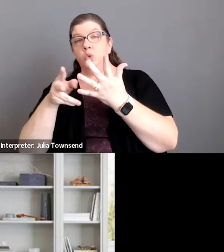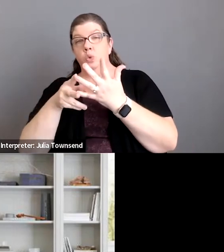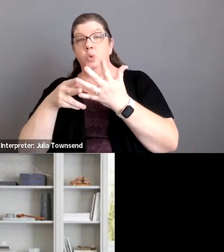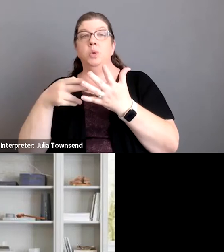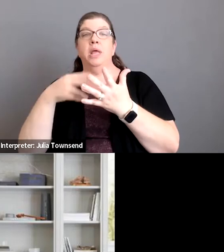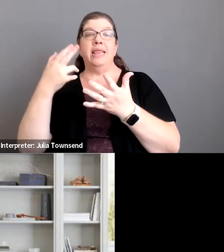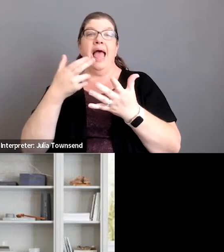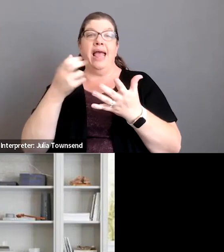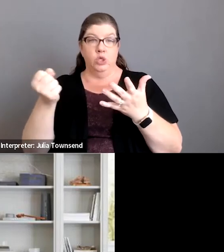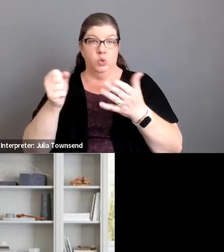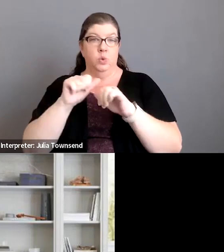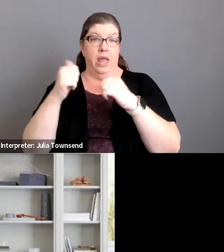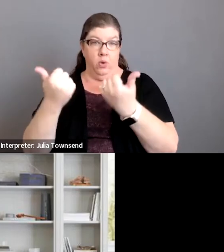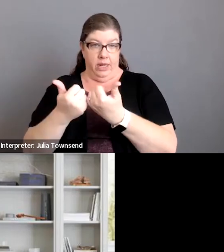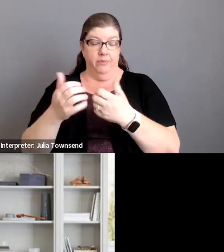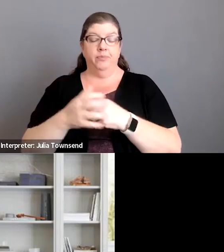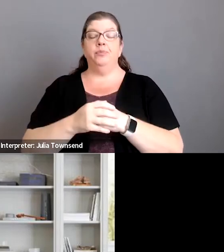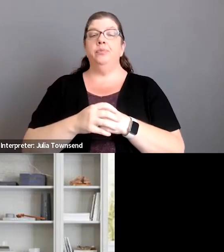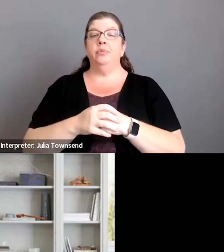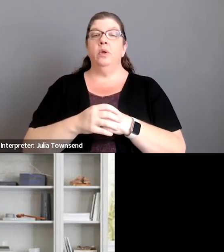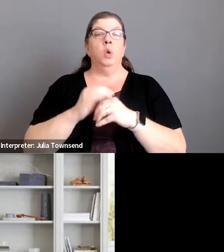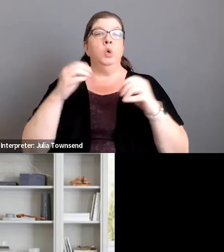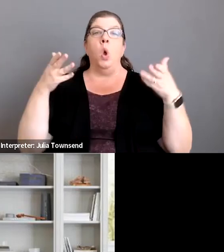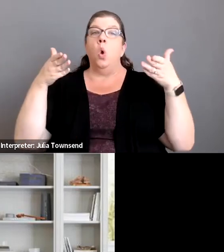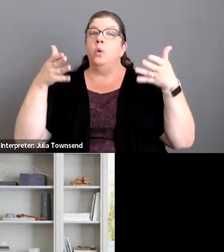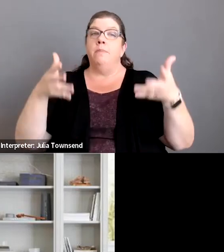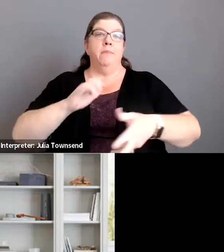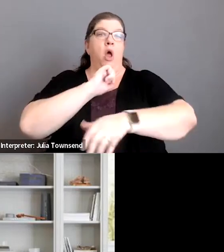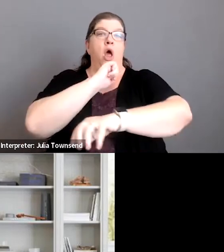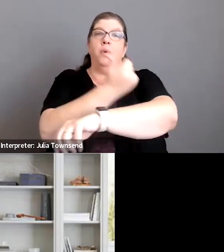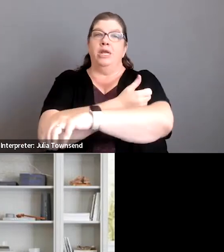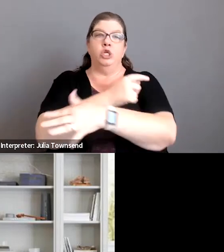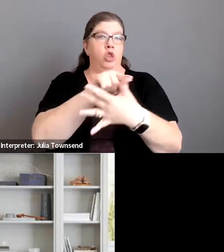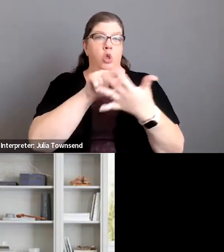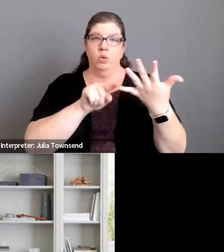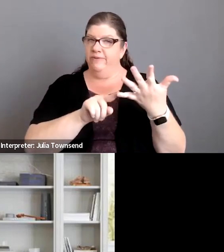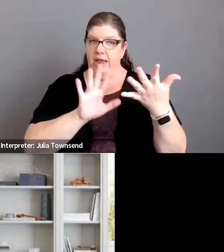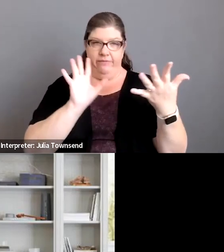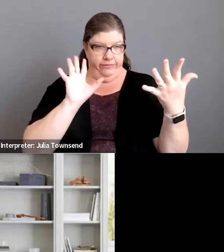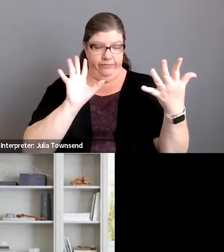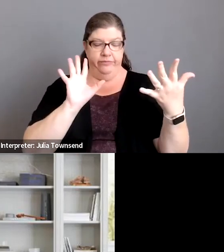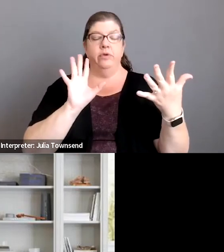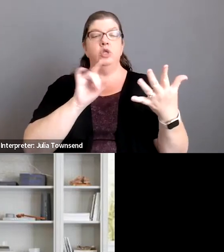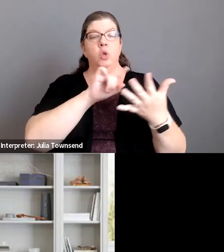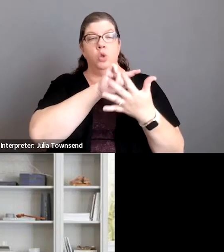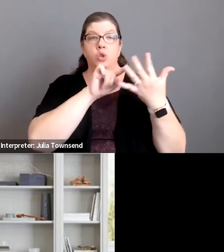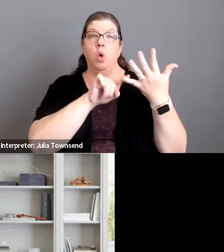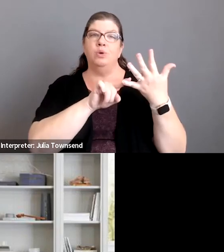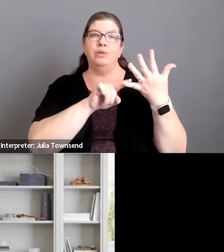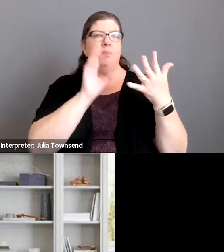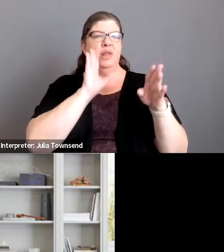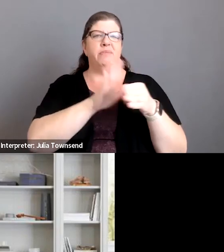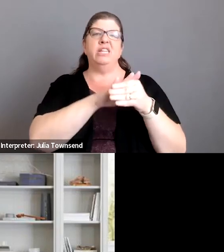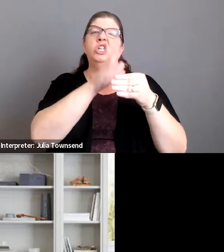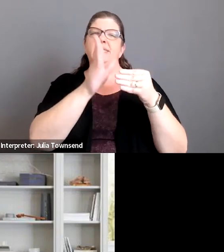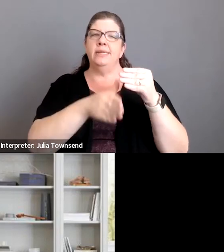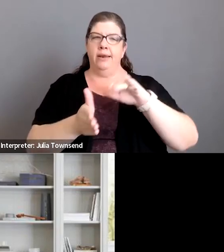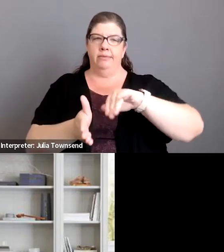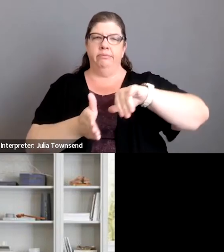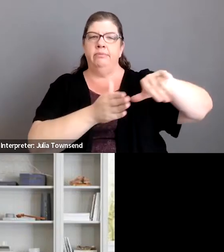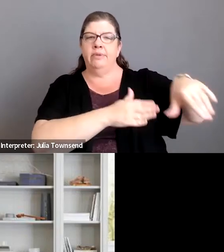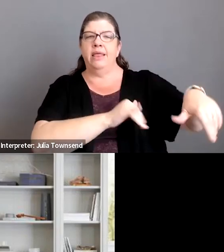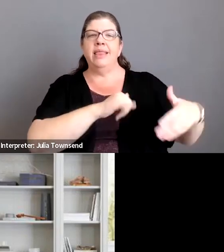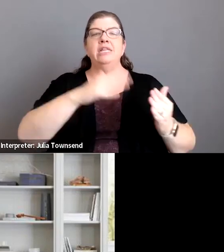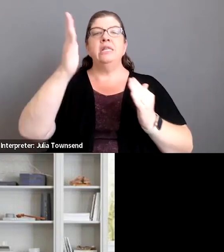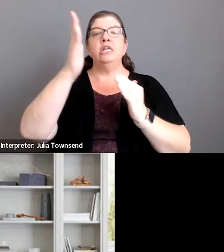secondary high school area we have no remaining authorization on those um so those are are pretty much done so that's that